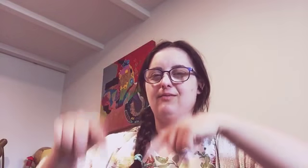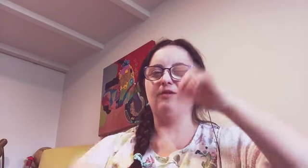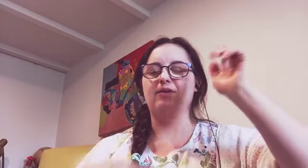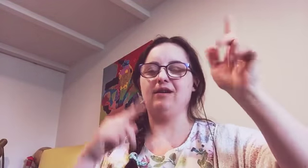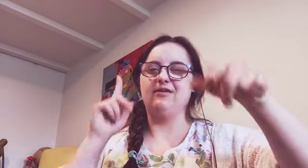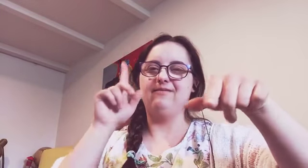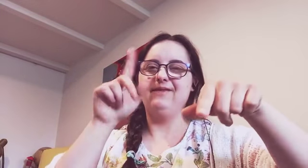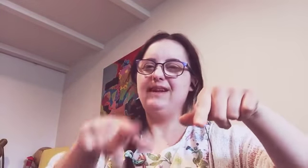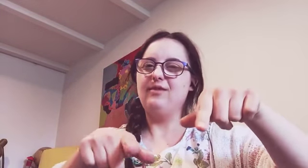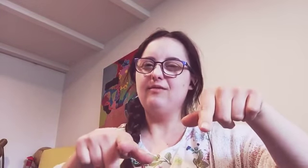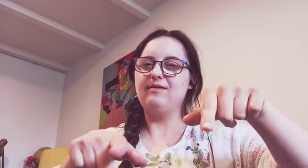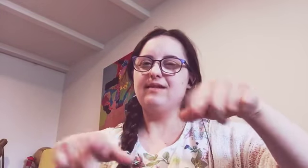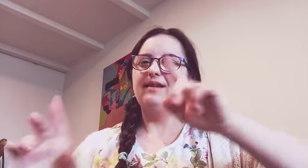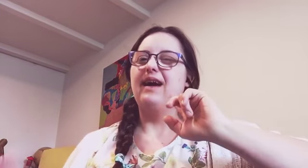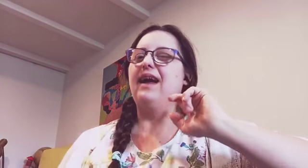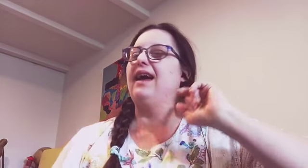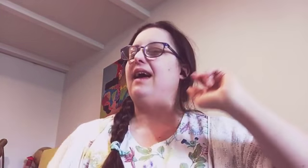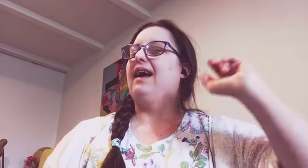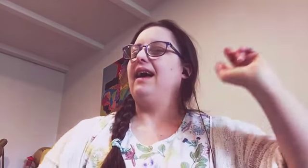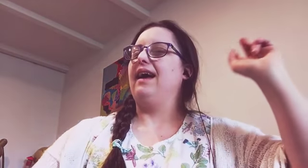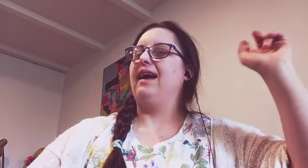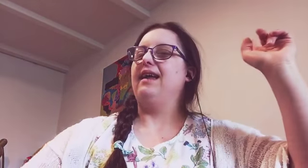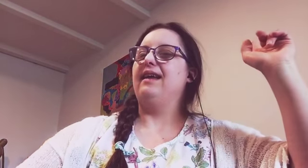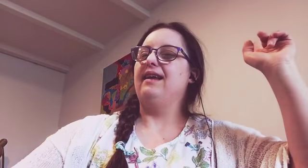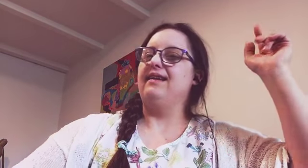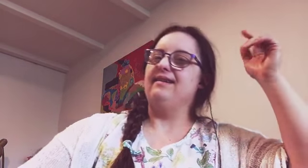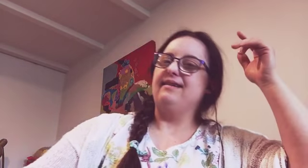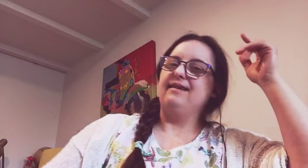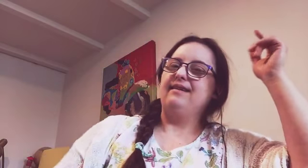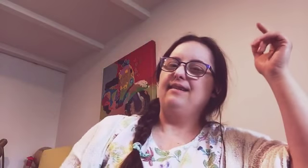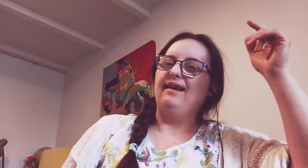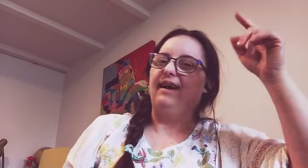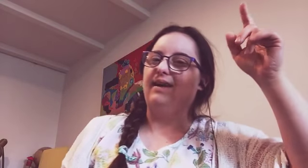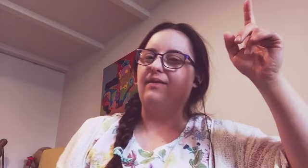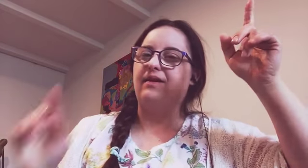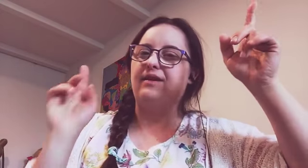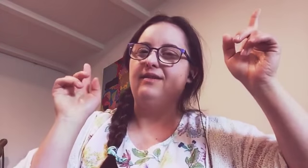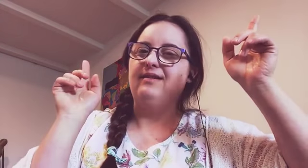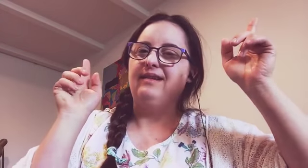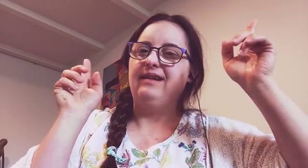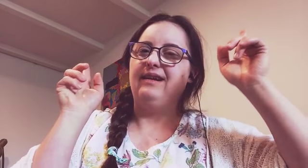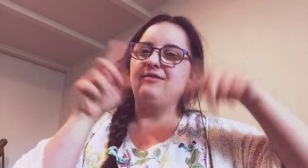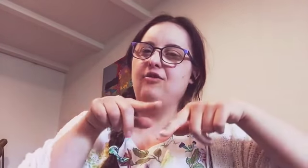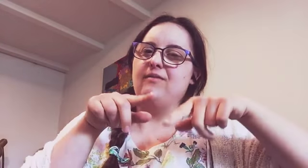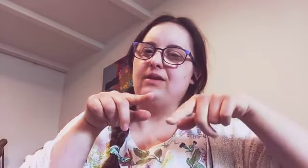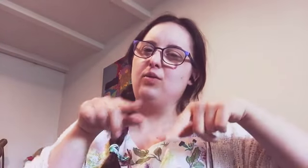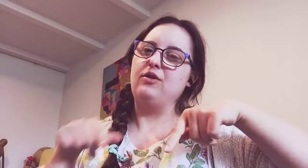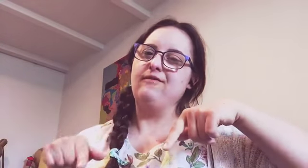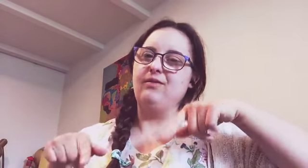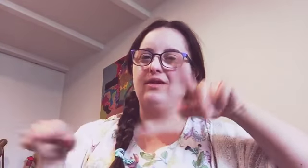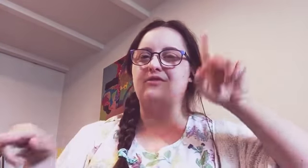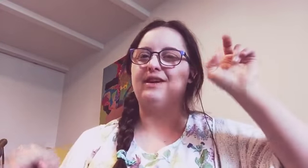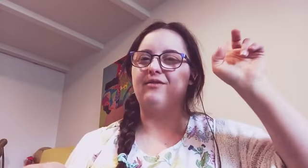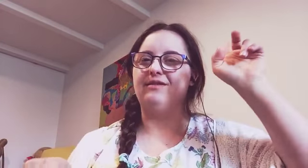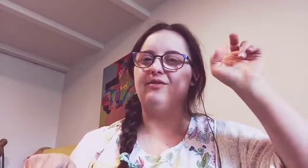more of my awesome videos. And, uh, I'm on Instagram and Twitter if you want to check those out,